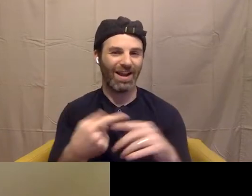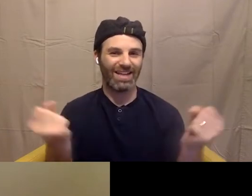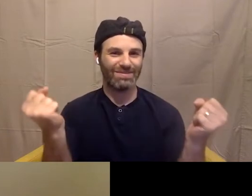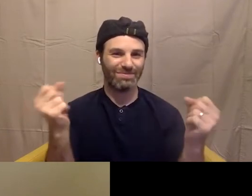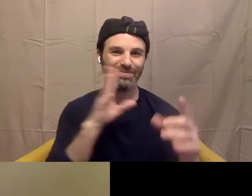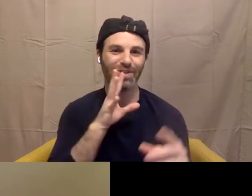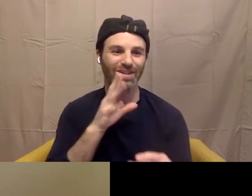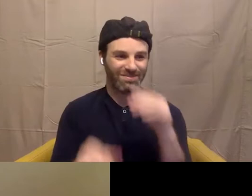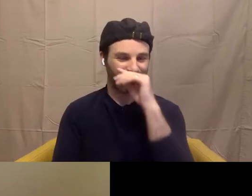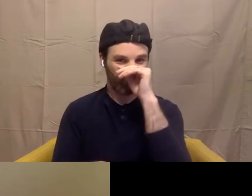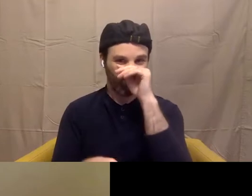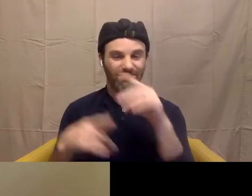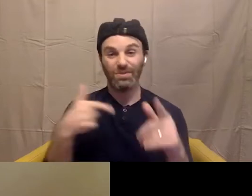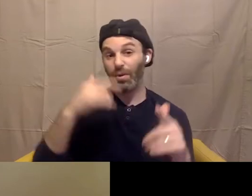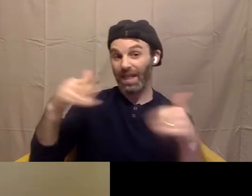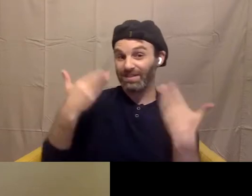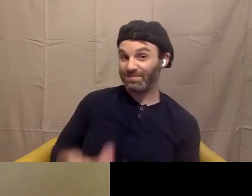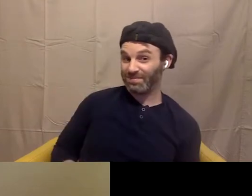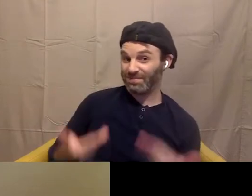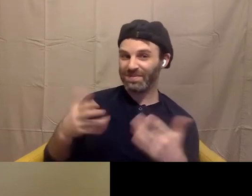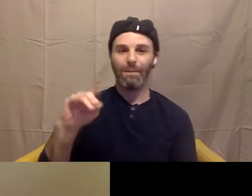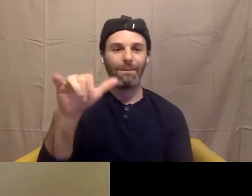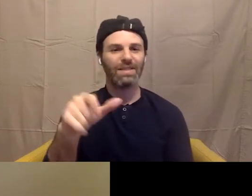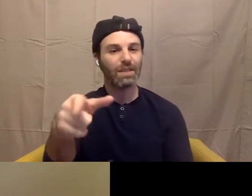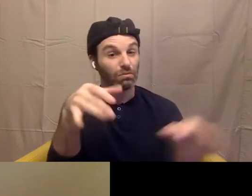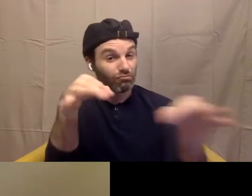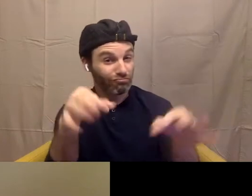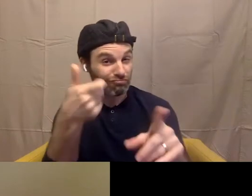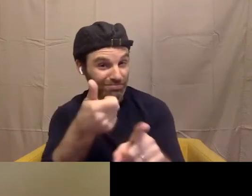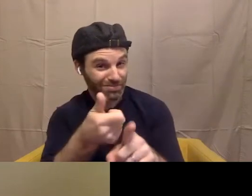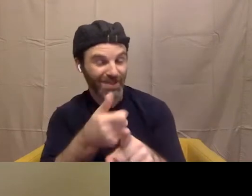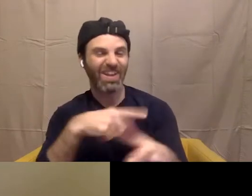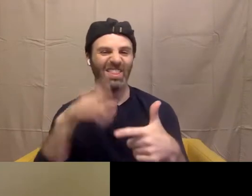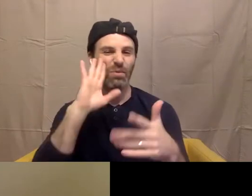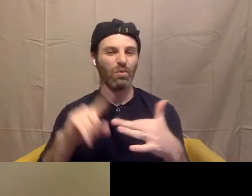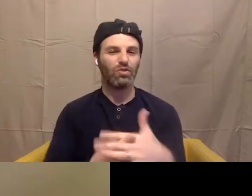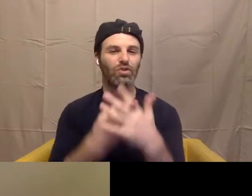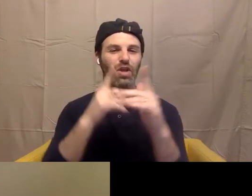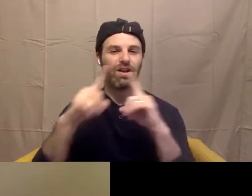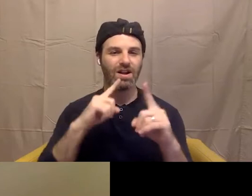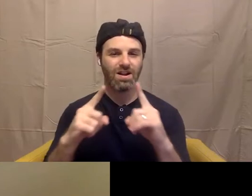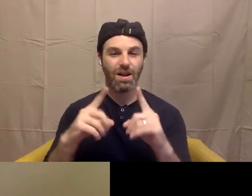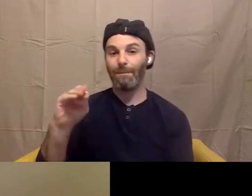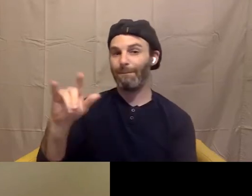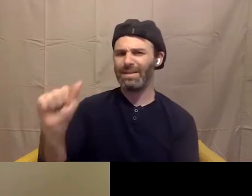So I'm gonna invite Melissa to do the same, and then we can start our conversation. Thank you so much for having me, Corey,